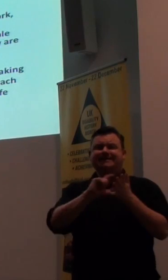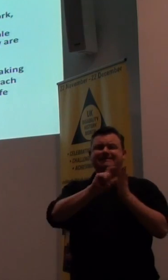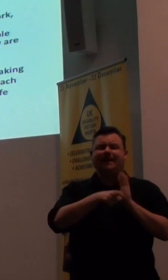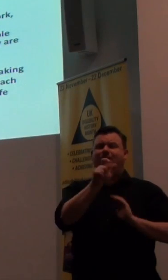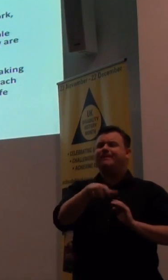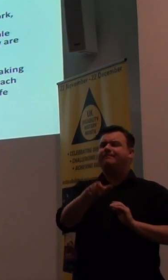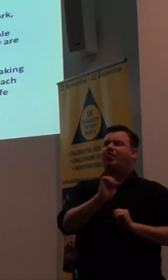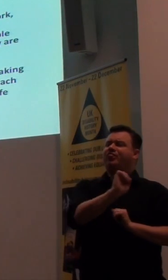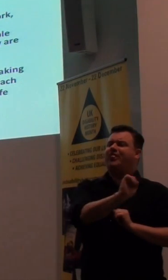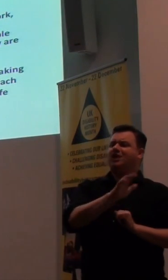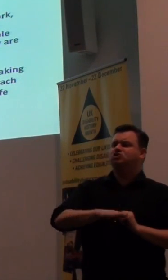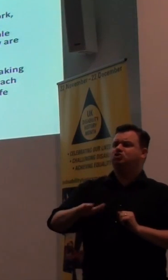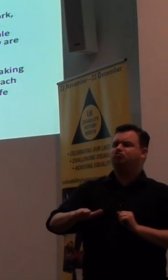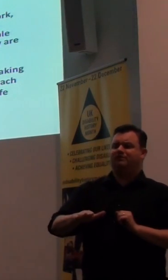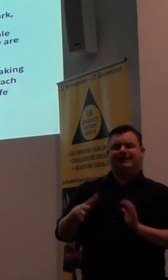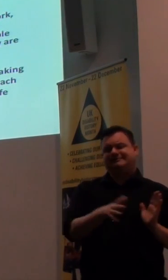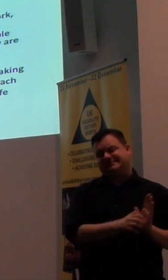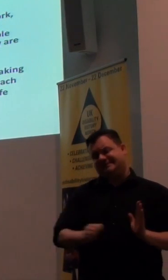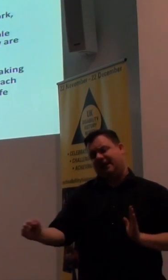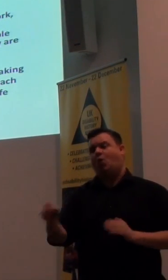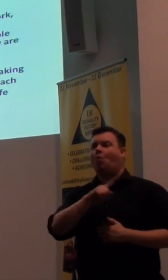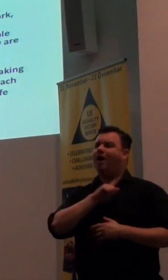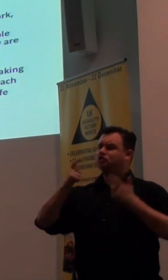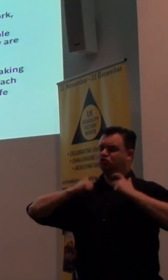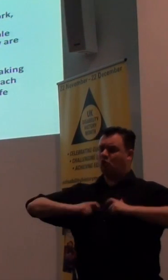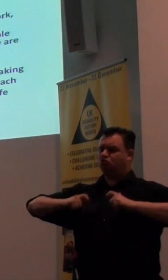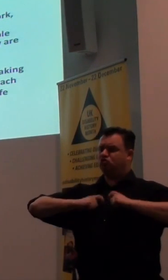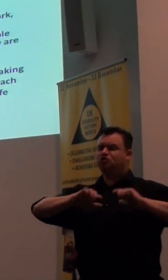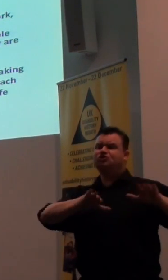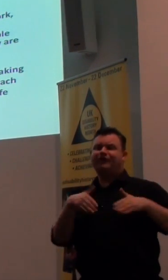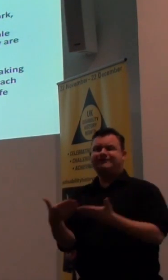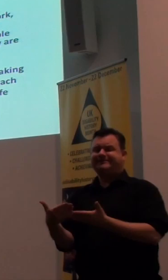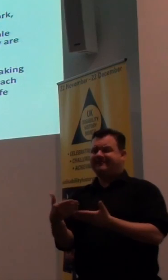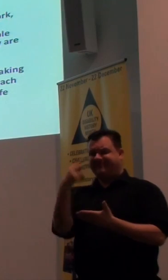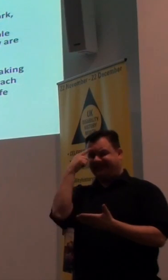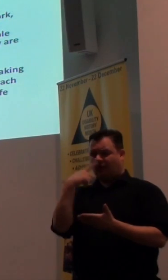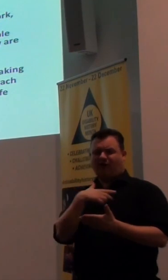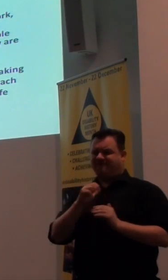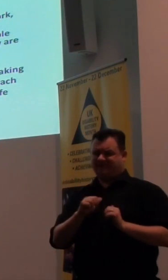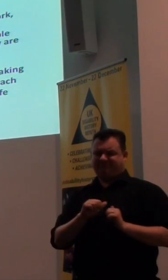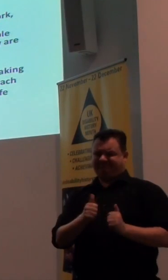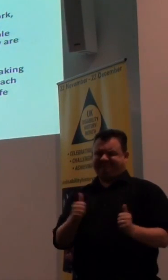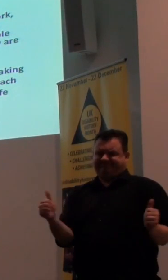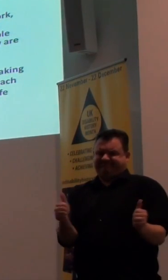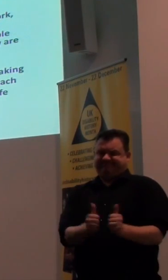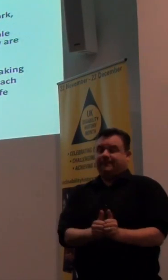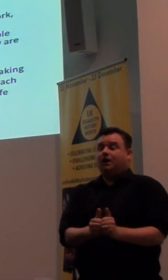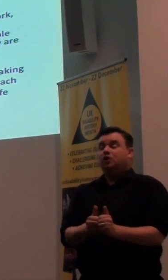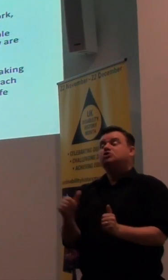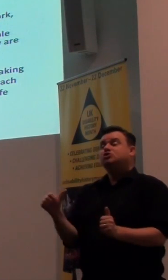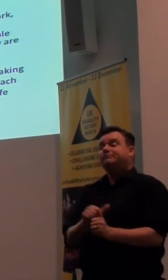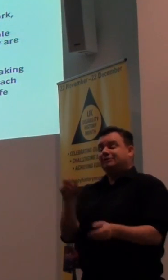from them because social services don't believe they will be fit parents. Is it not cheaper and more efficient and effective